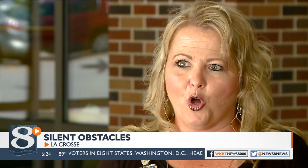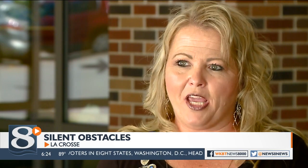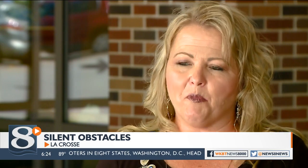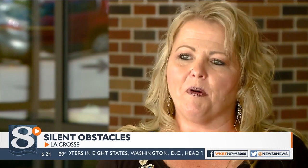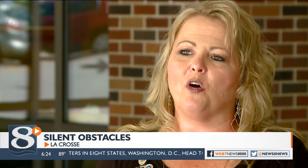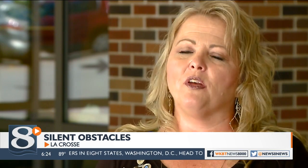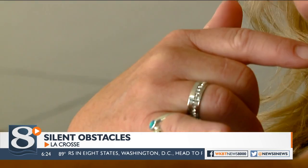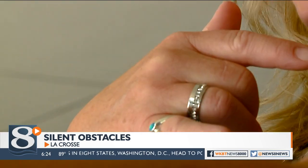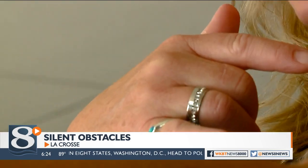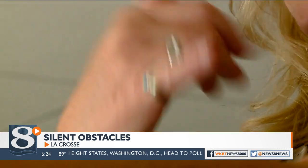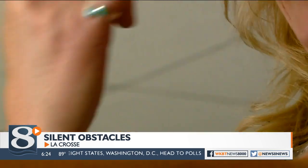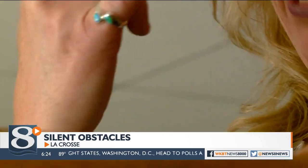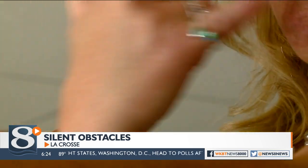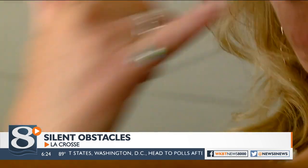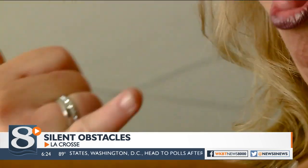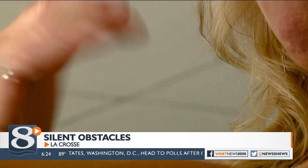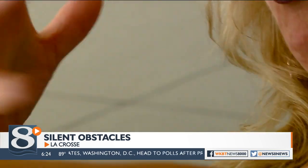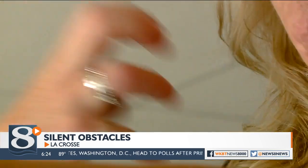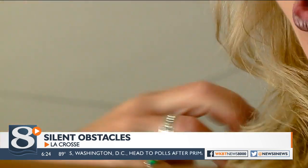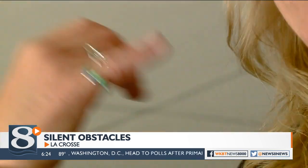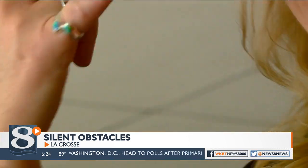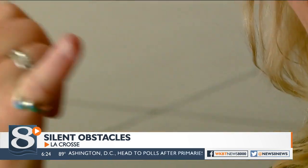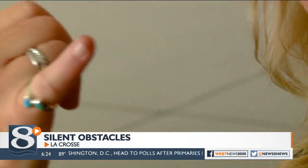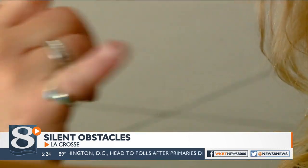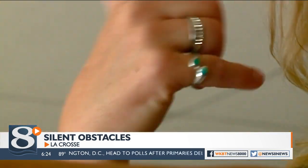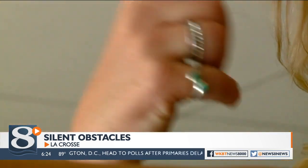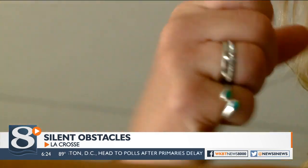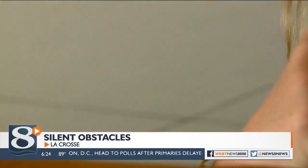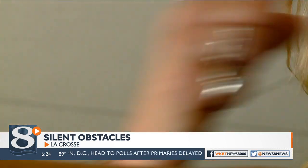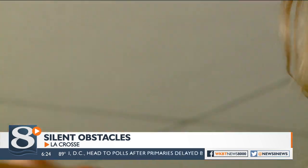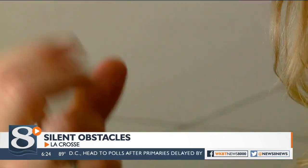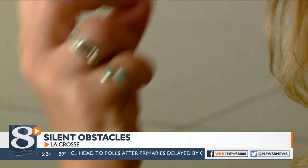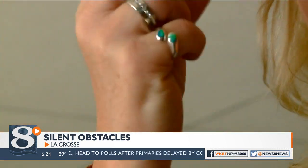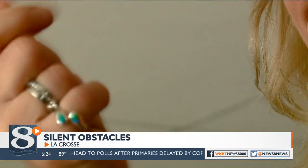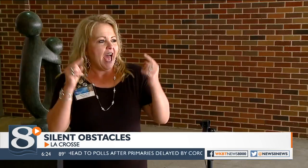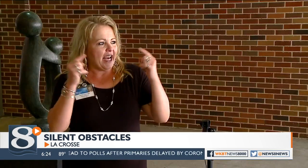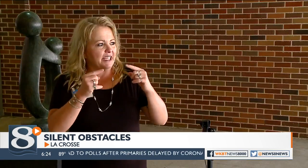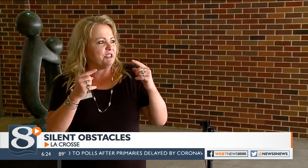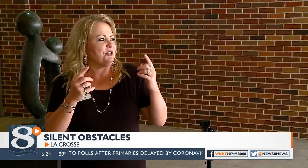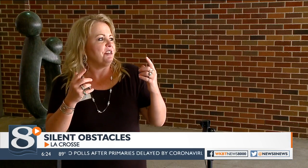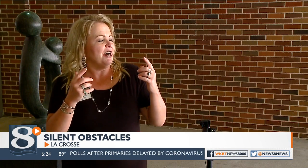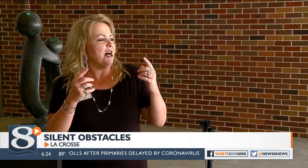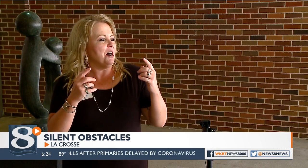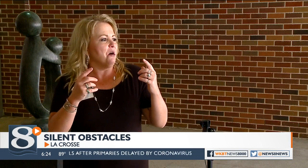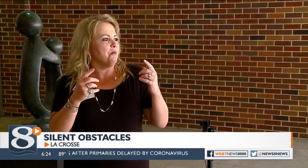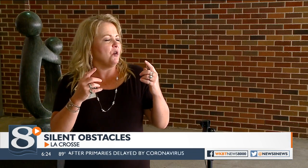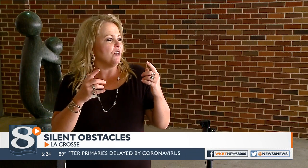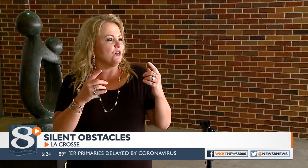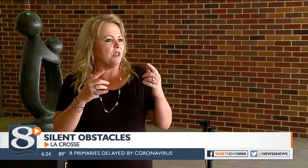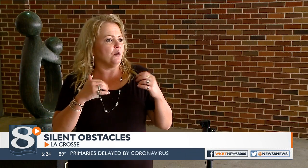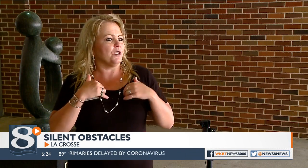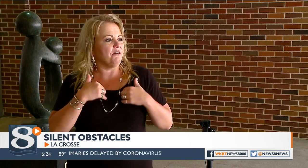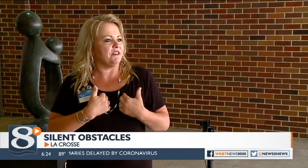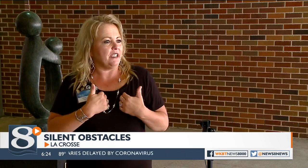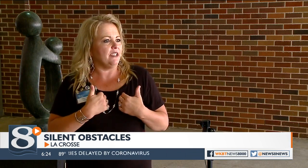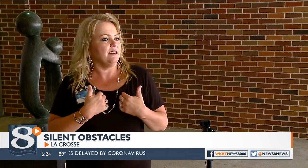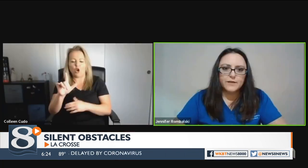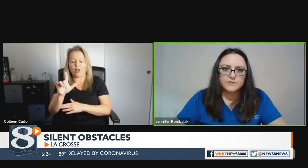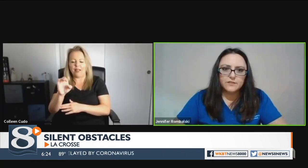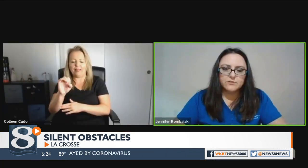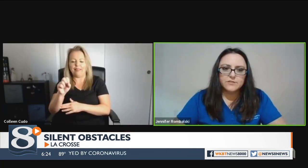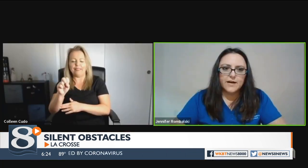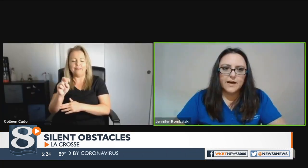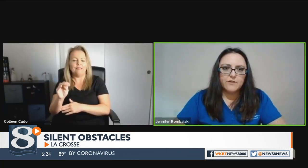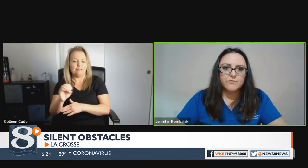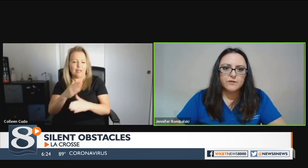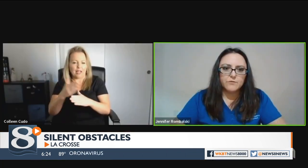when this all came about. Interpreting can also be tough on her physically and mentally. Headaches, you also get really fatigued.